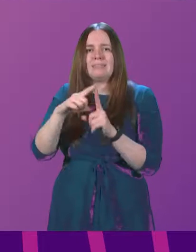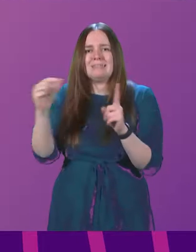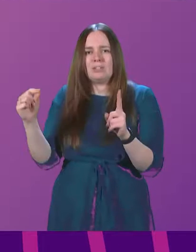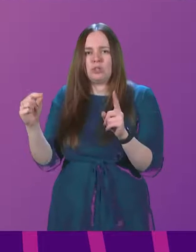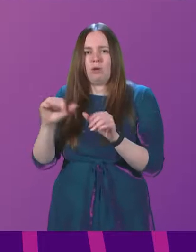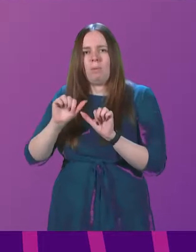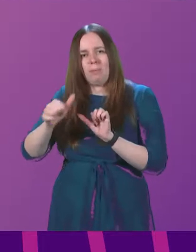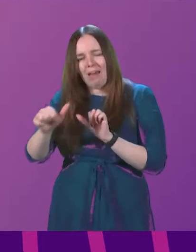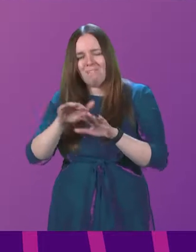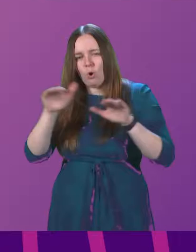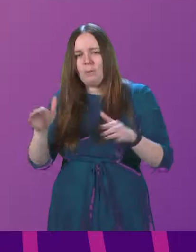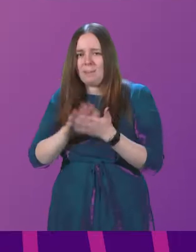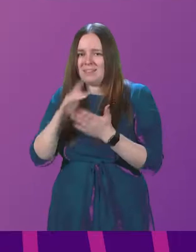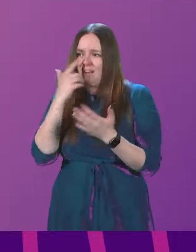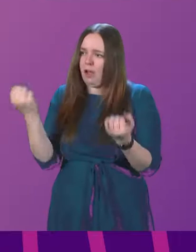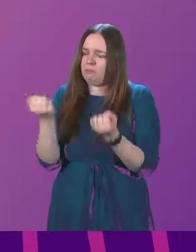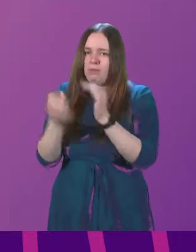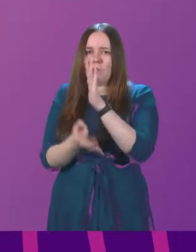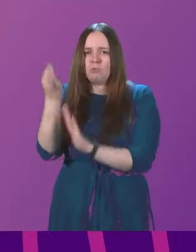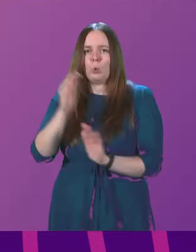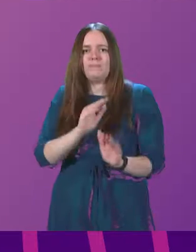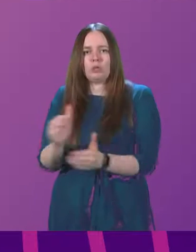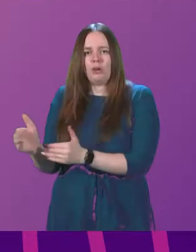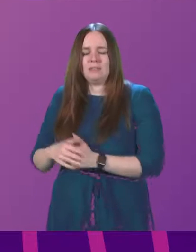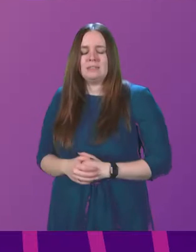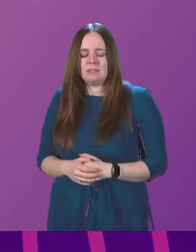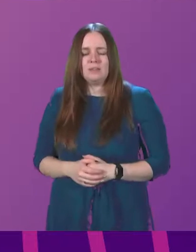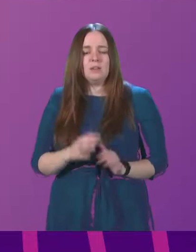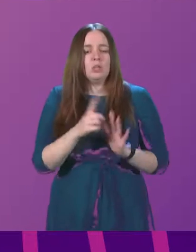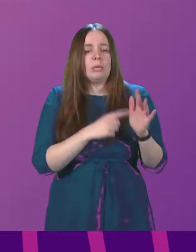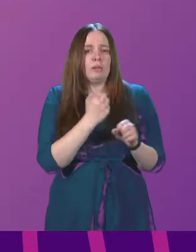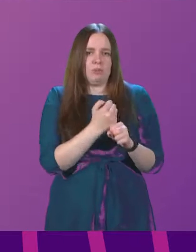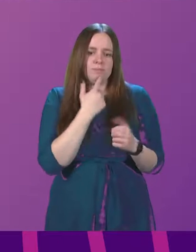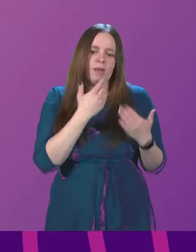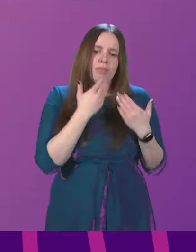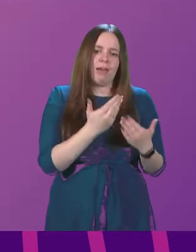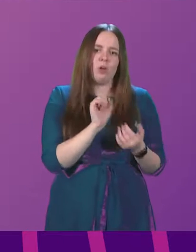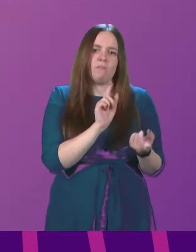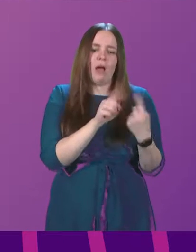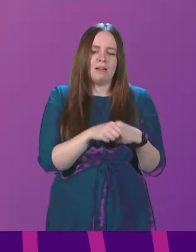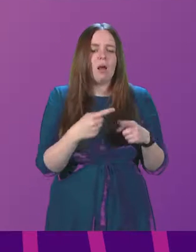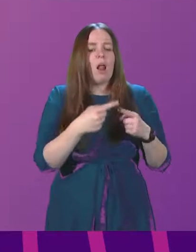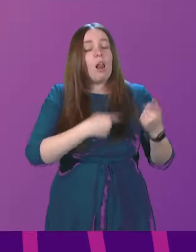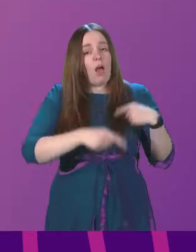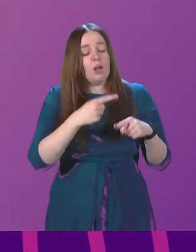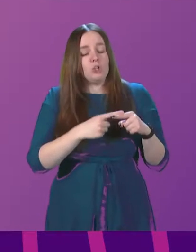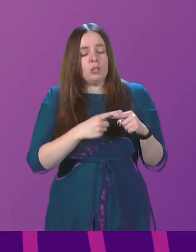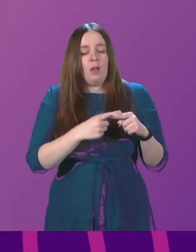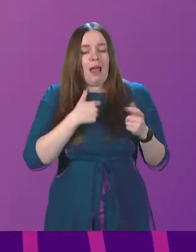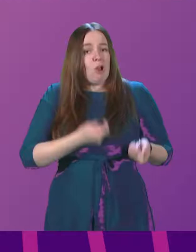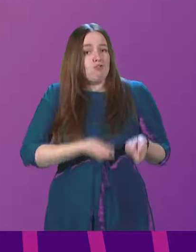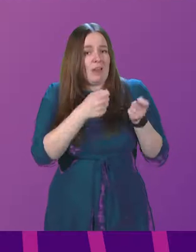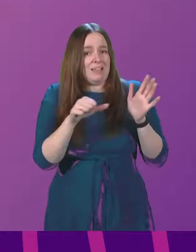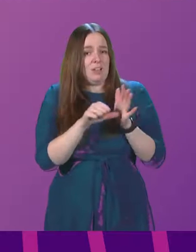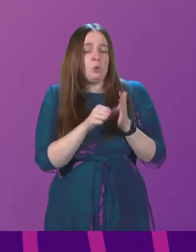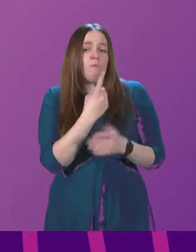strengthen the capabilities in this area. Jamie Green. I thank the Government Secretary for that answer. Last year, raised the issue